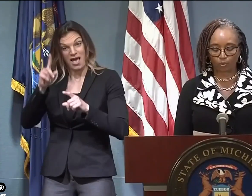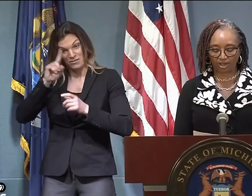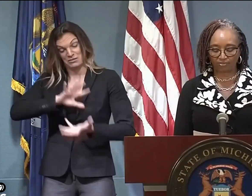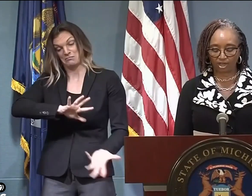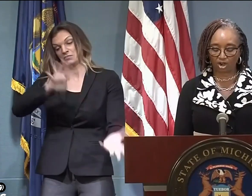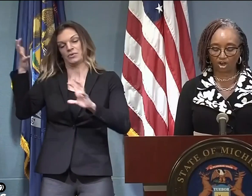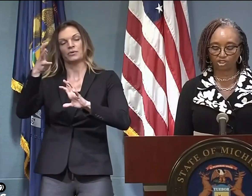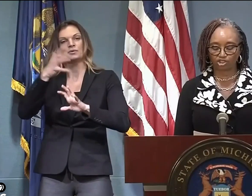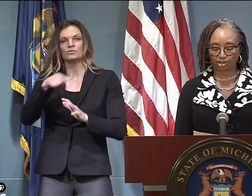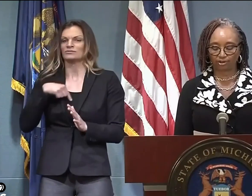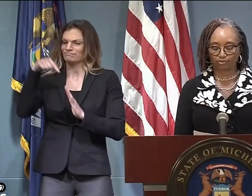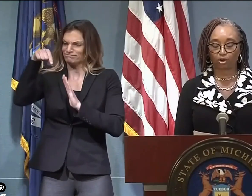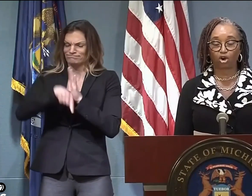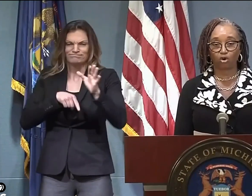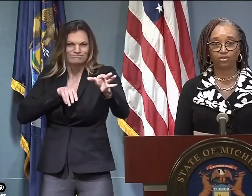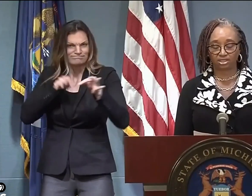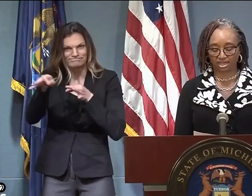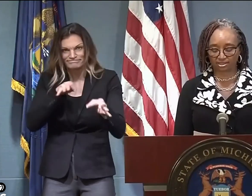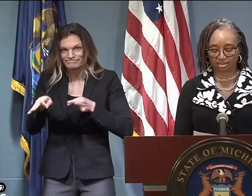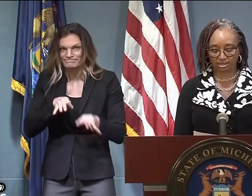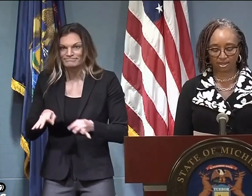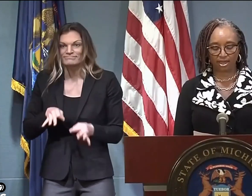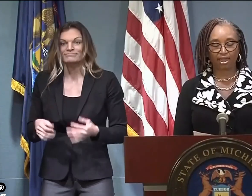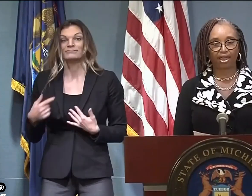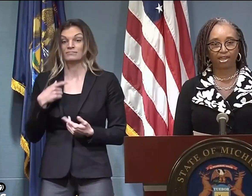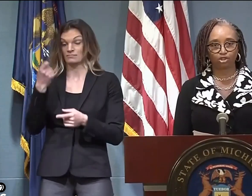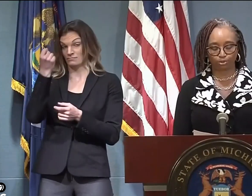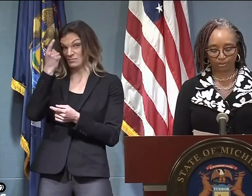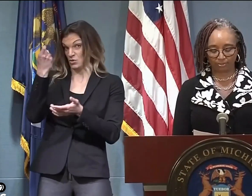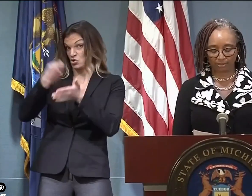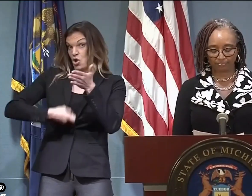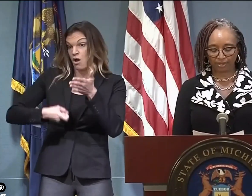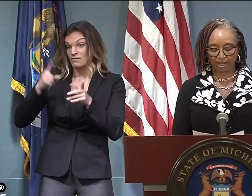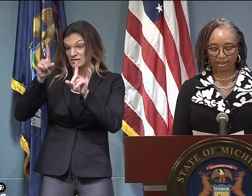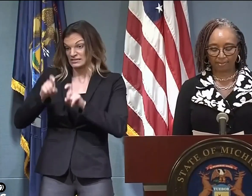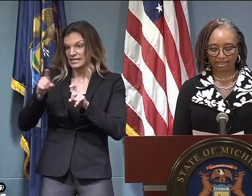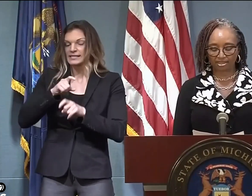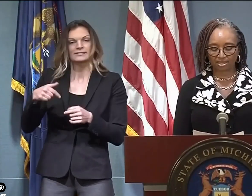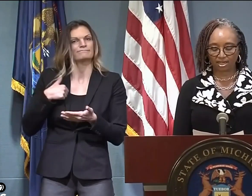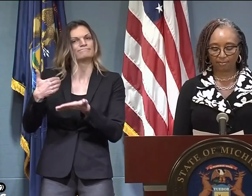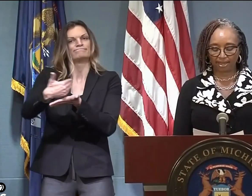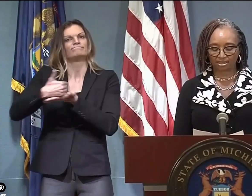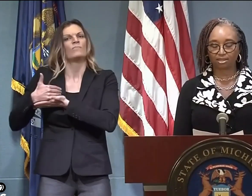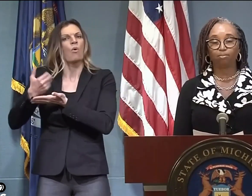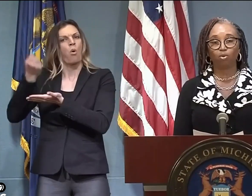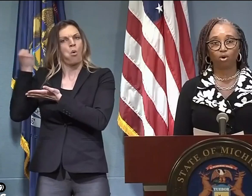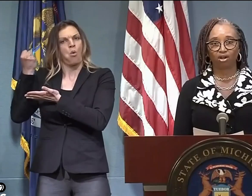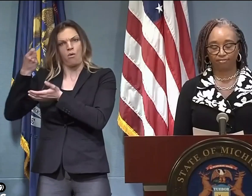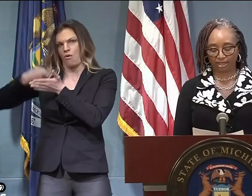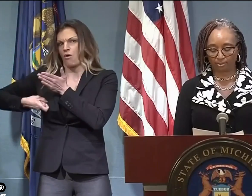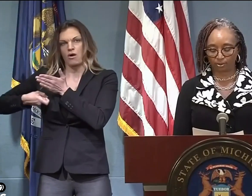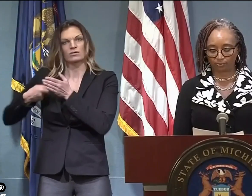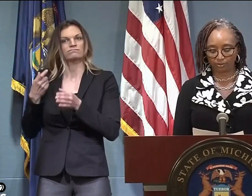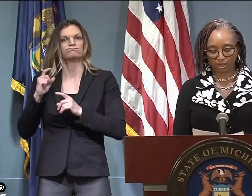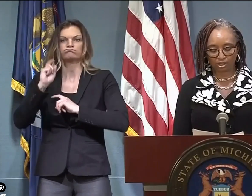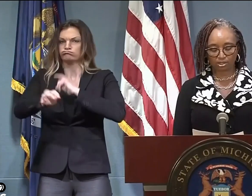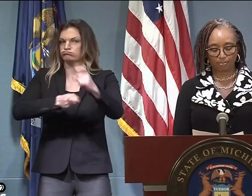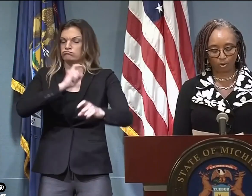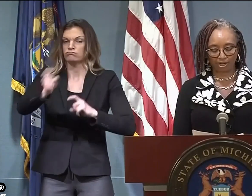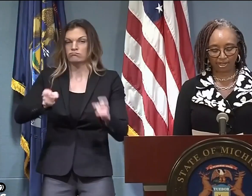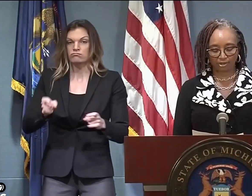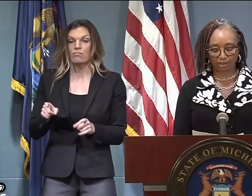helping patients access care by waiving cost-sharing for COVID testing and treatment, and making